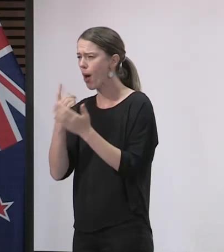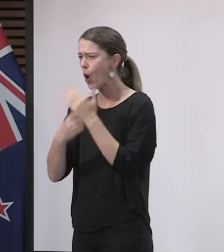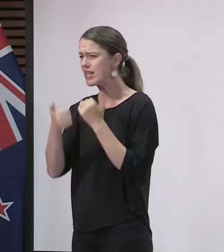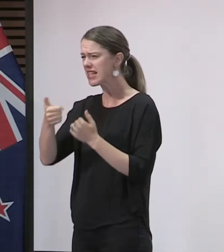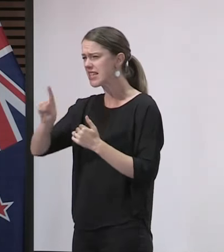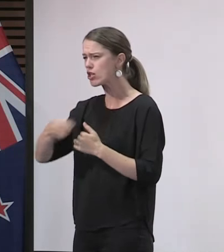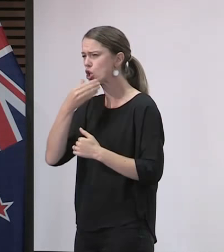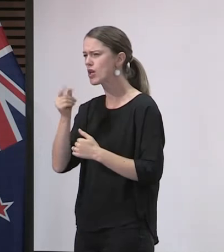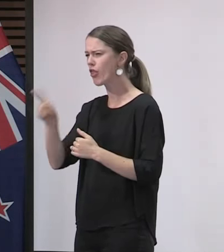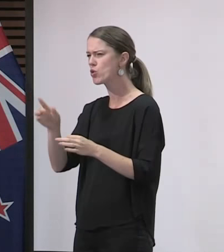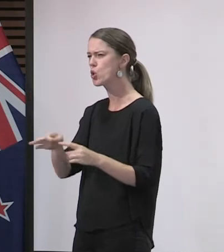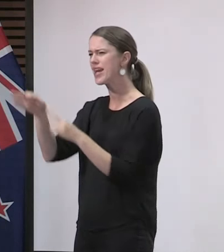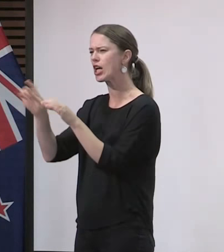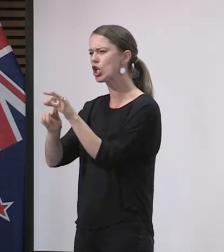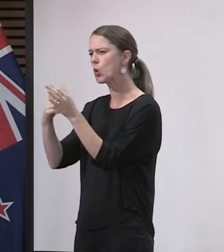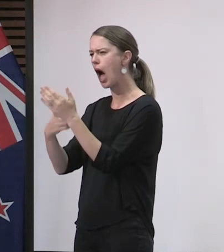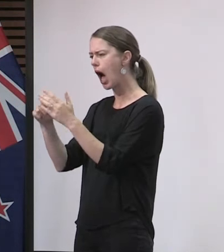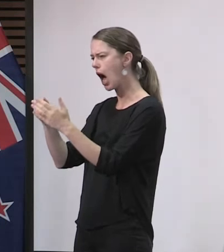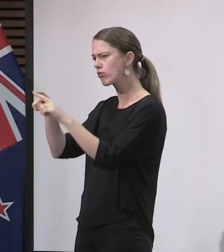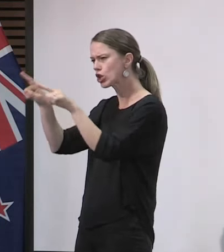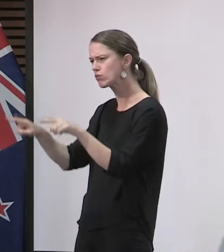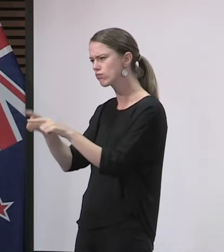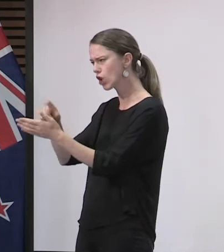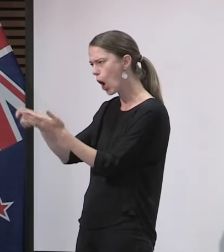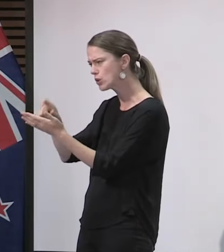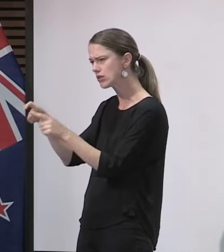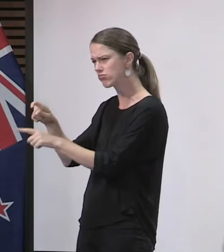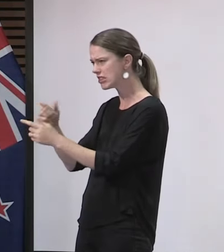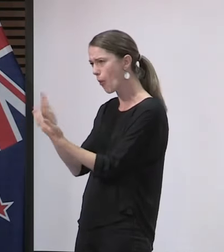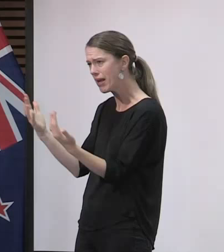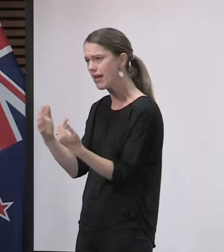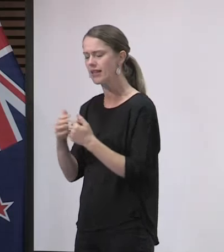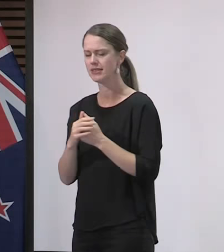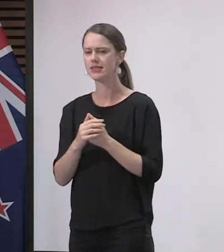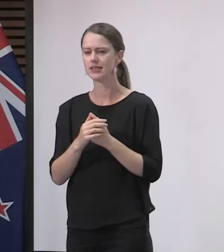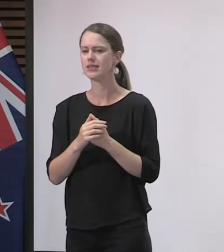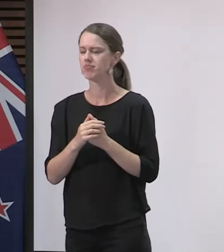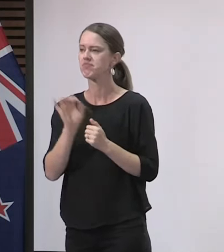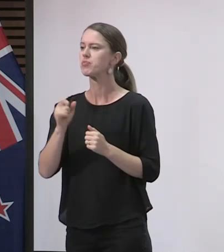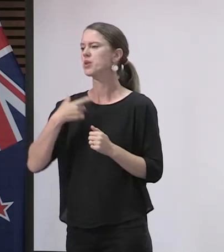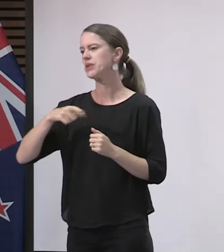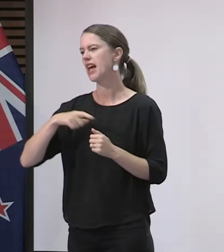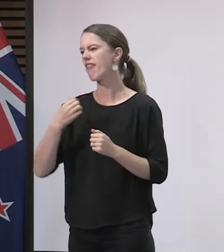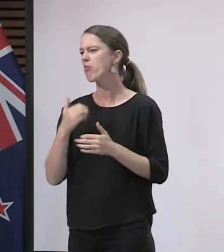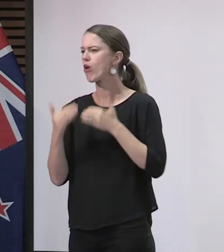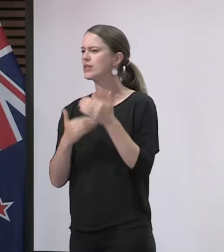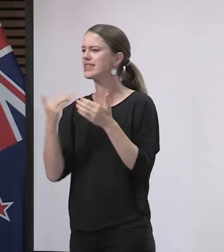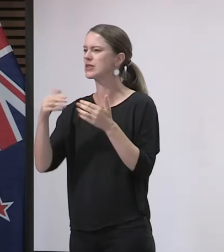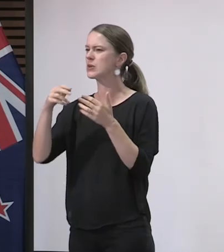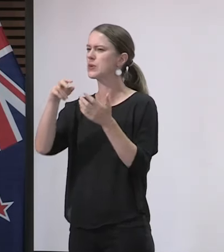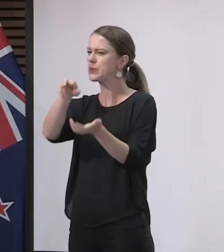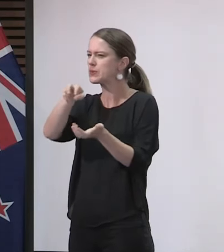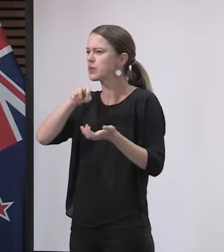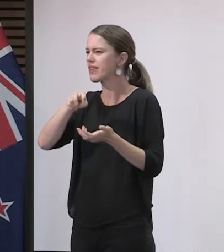-up? Not as yet, no. I think it's good progress. There is a bit of a process they need to go through. Of course, not all businesses are